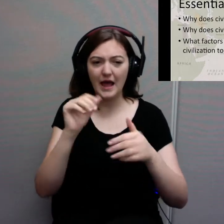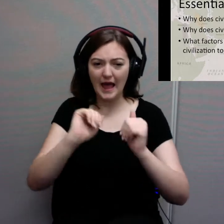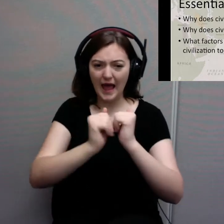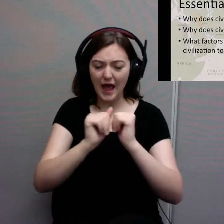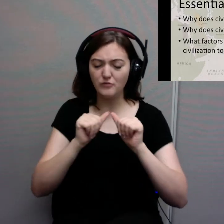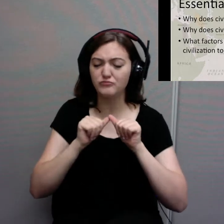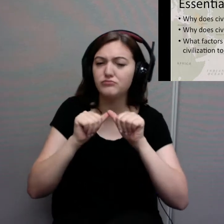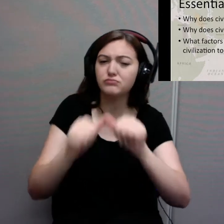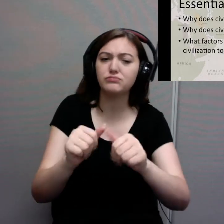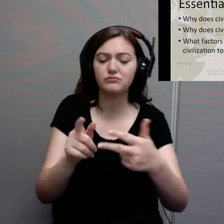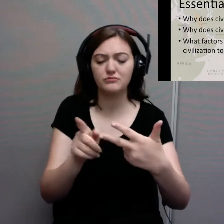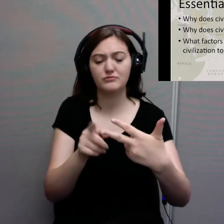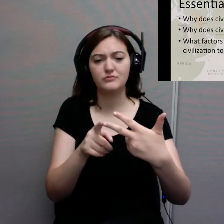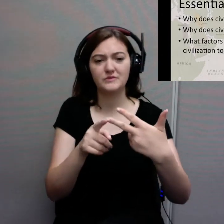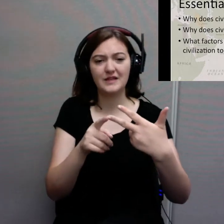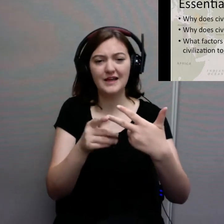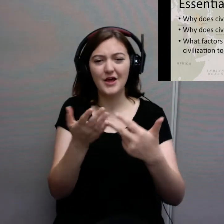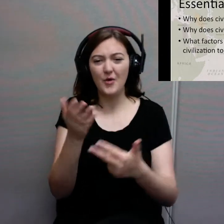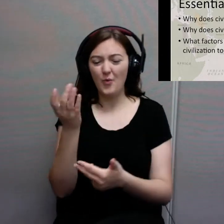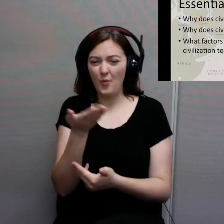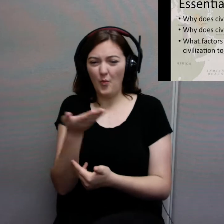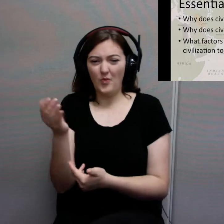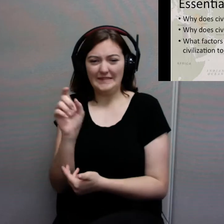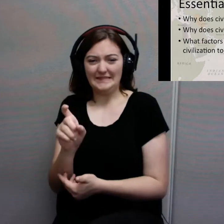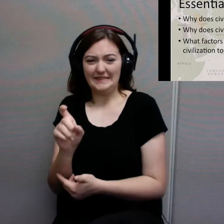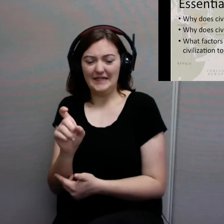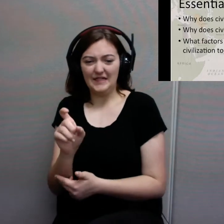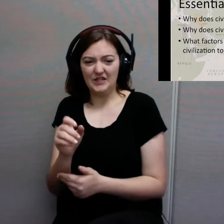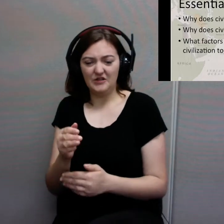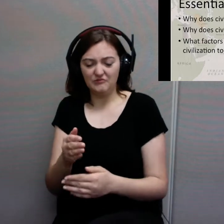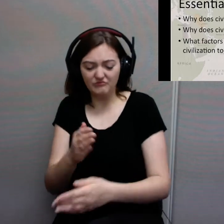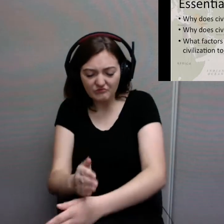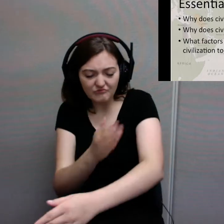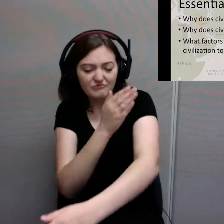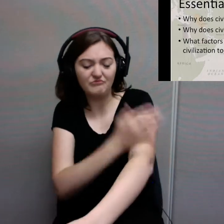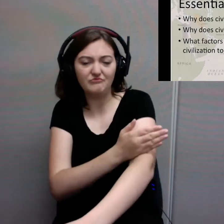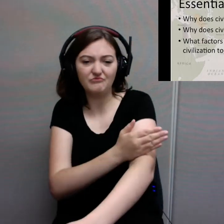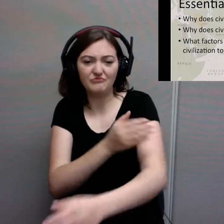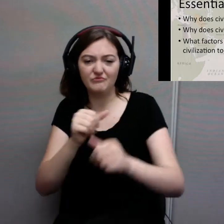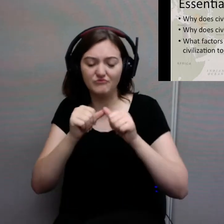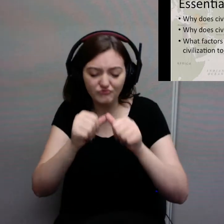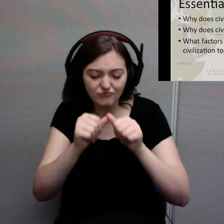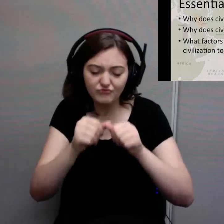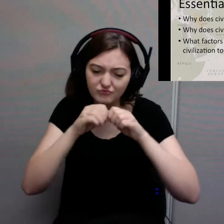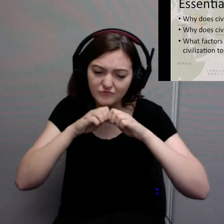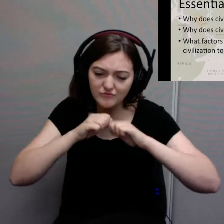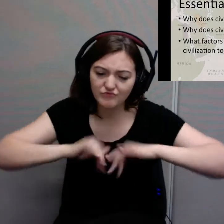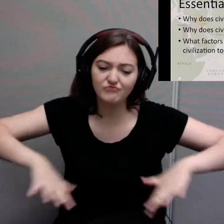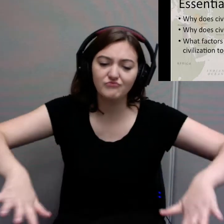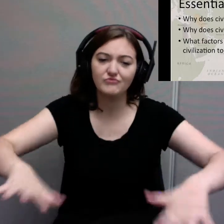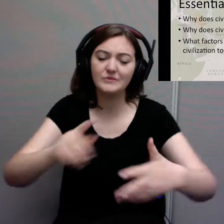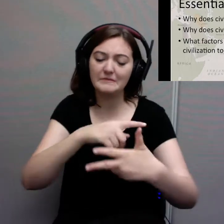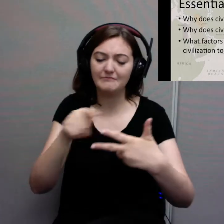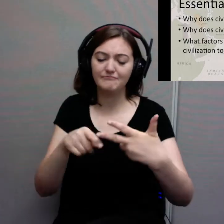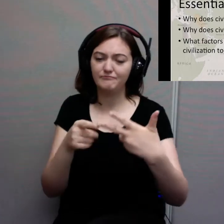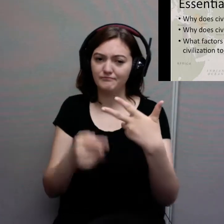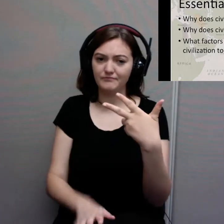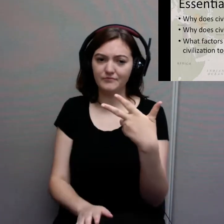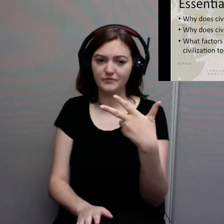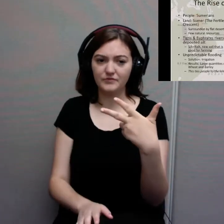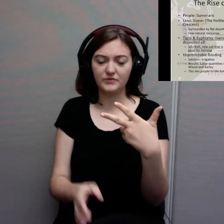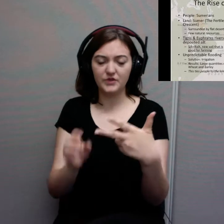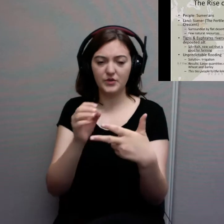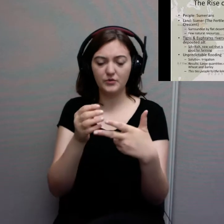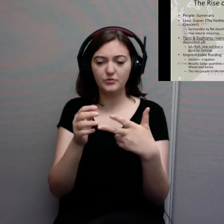necessary for it to really advance and flourish? So let's take a look at answering those questions while looking at